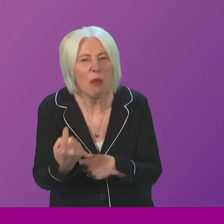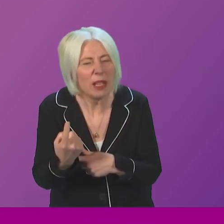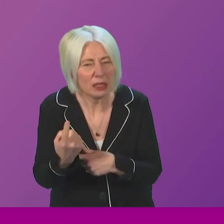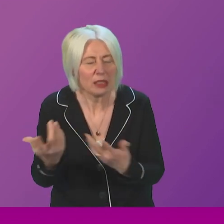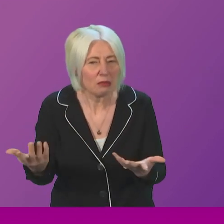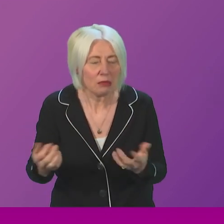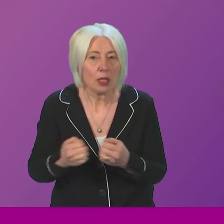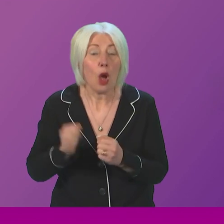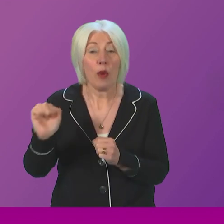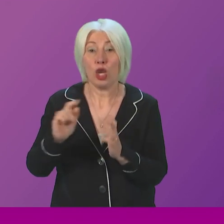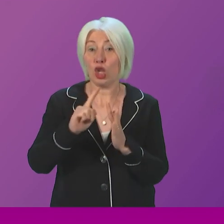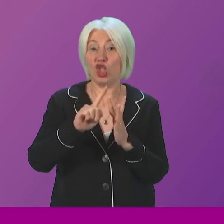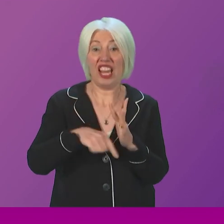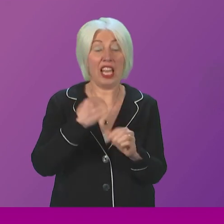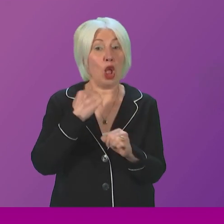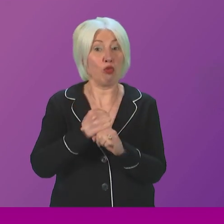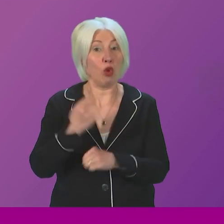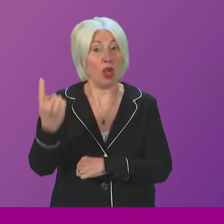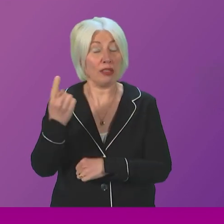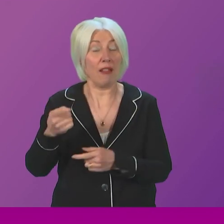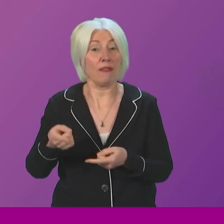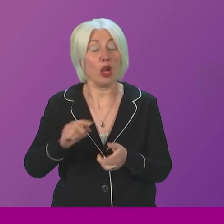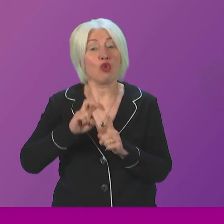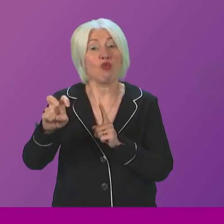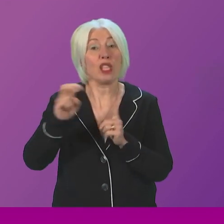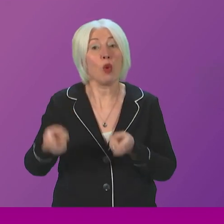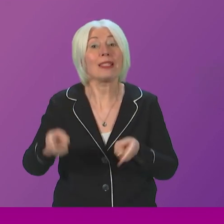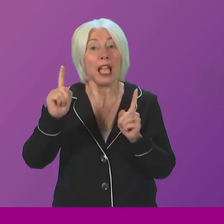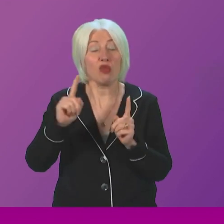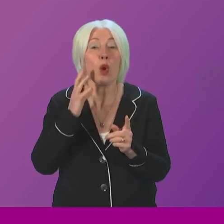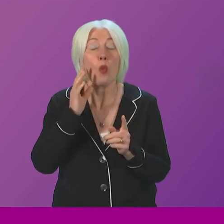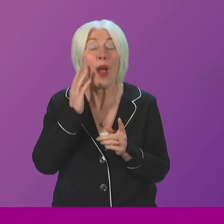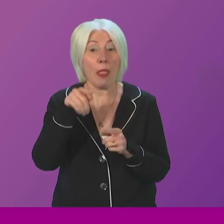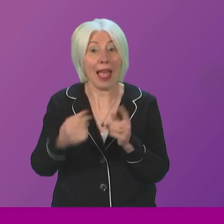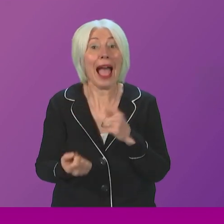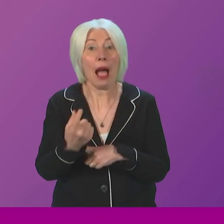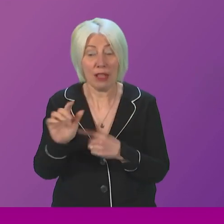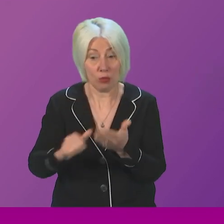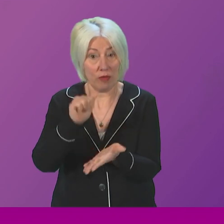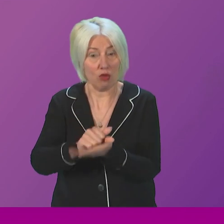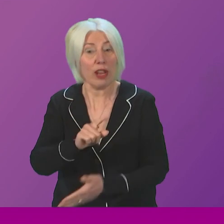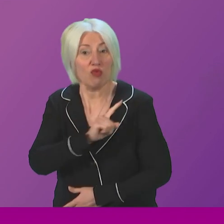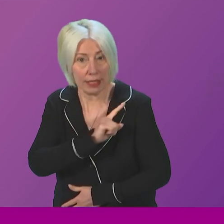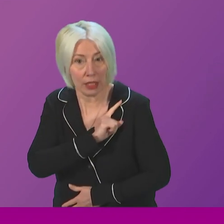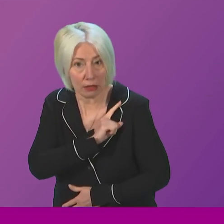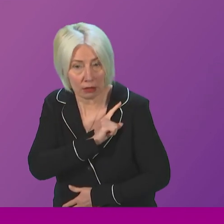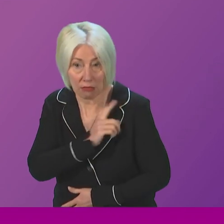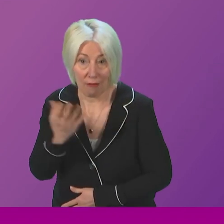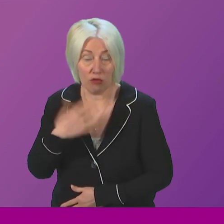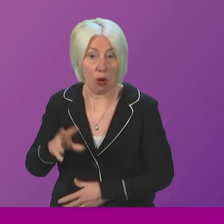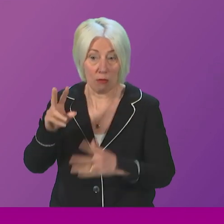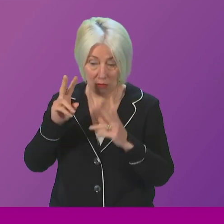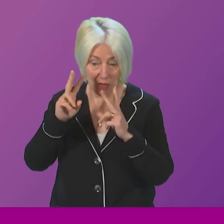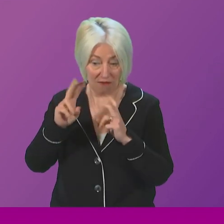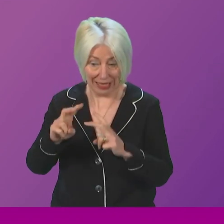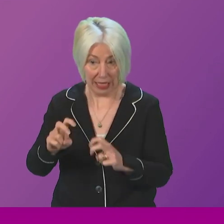they happened when Jenny Galruth was the Transport Secretary. It was done for the correct reasons, certainly from the investigation